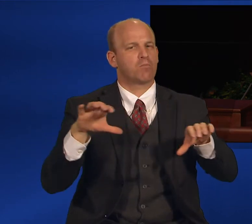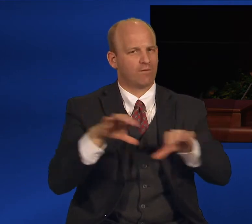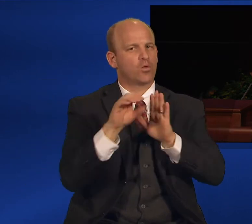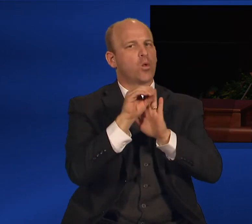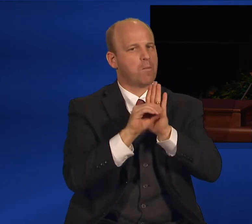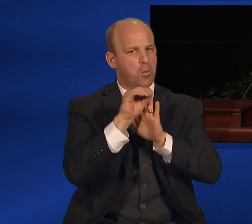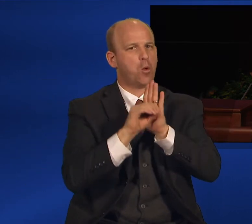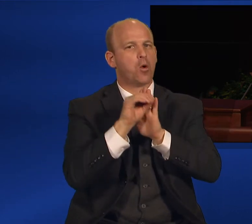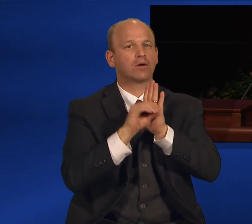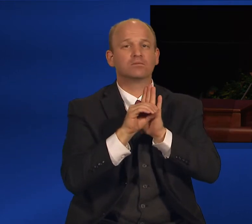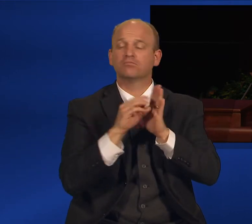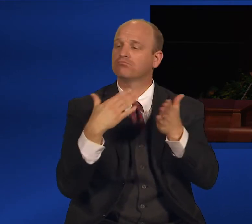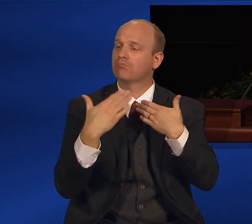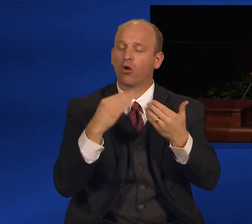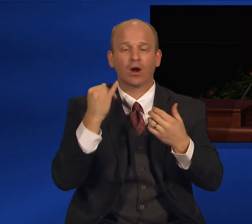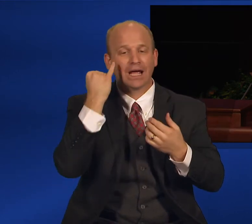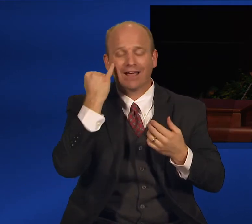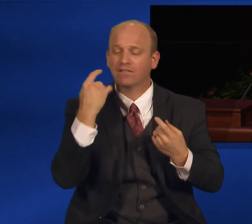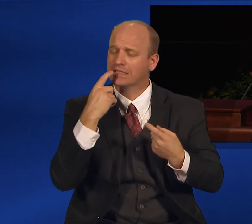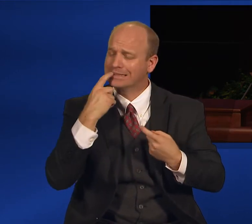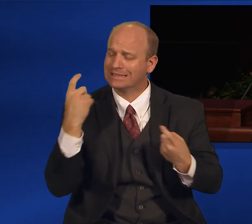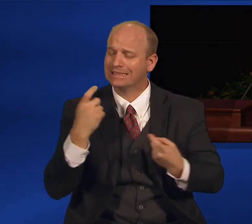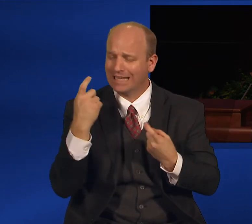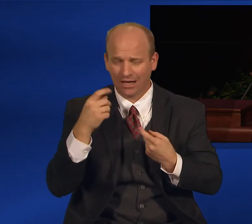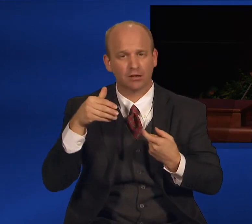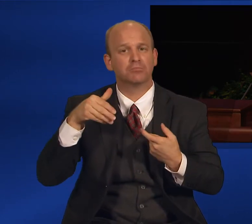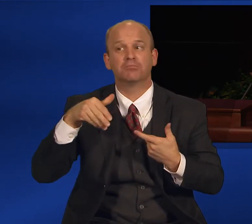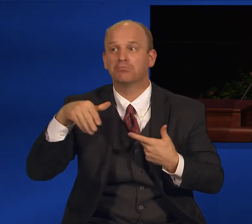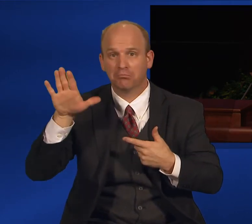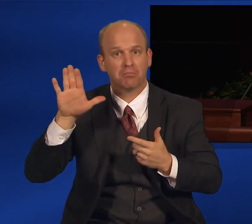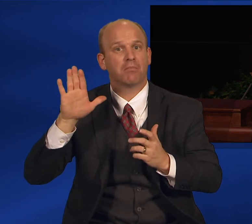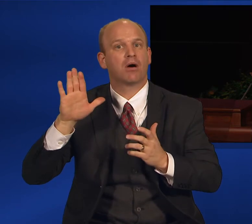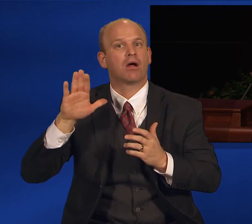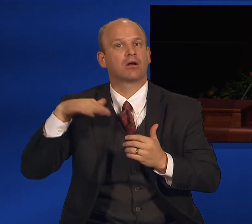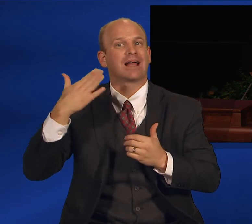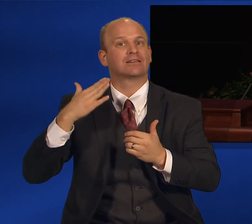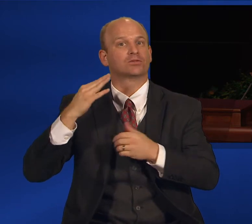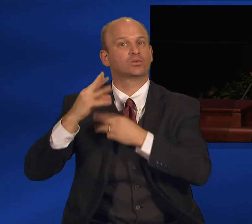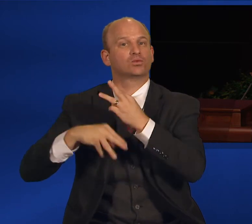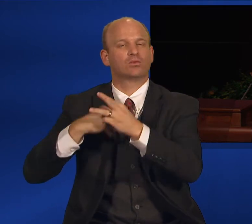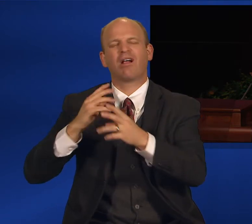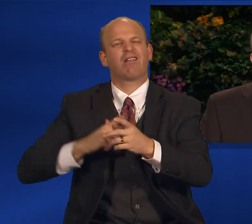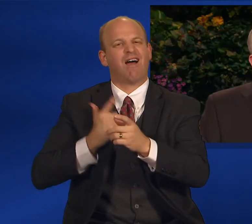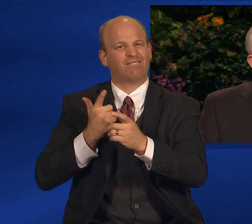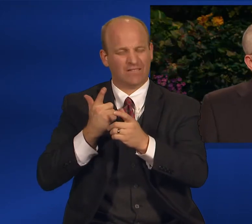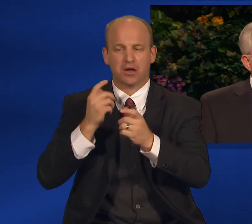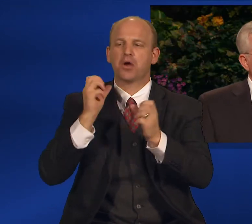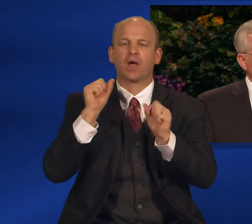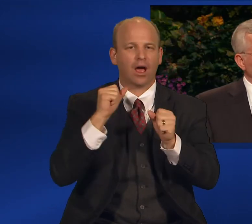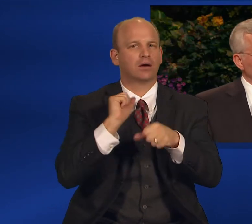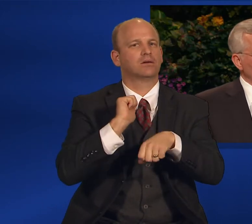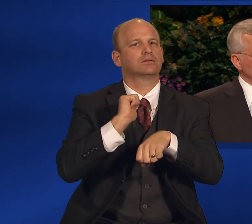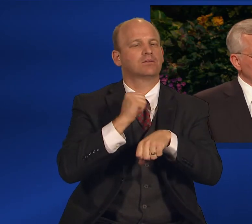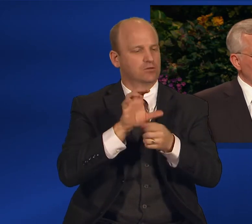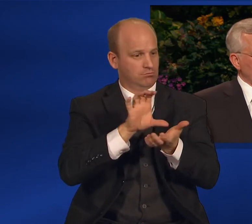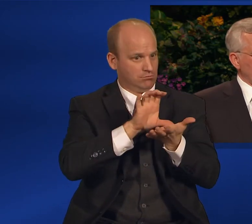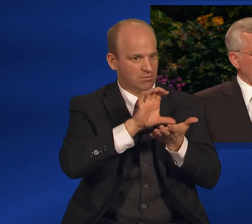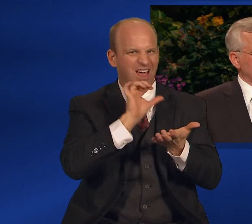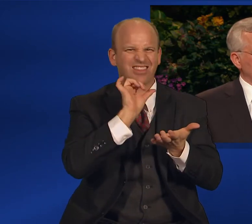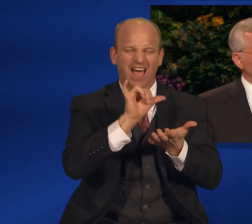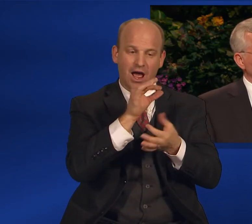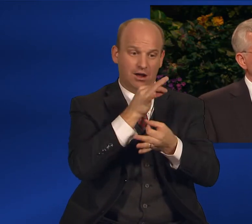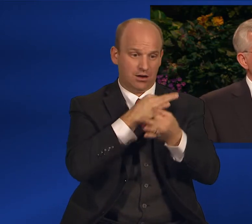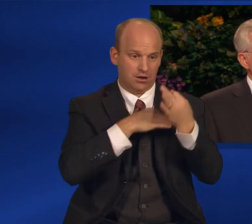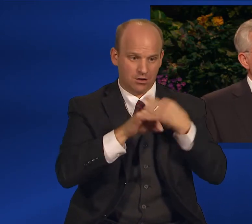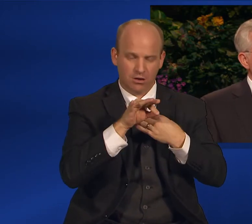who died in bondage to sin. They can be freed. While the most important